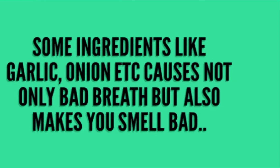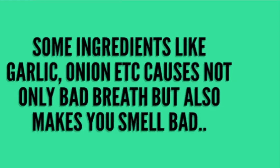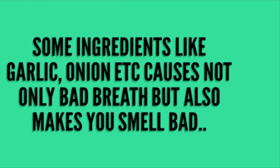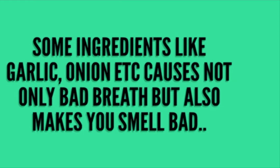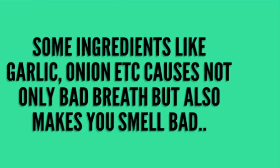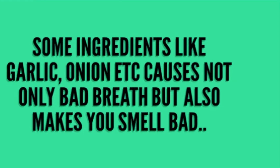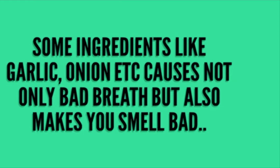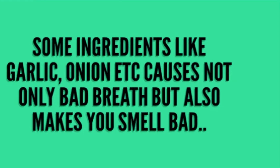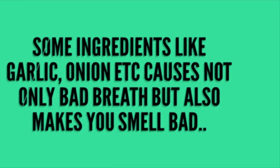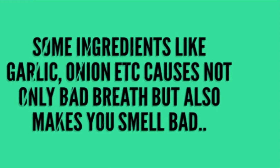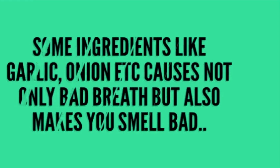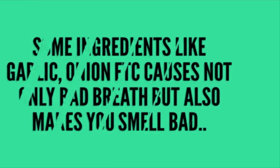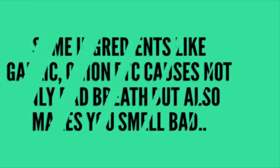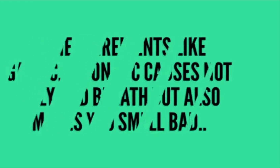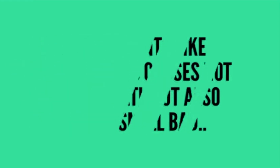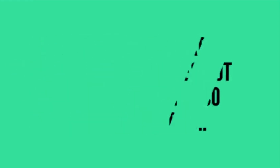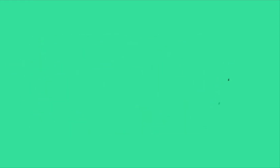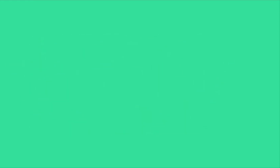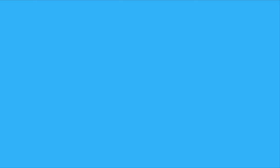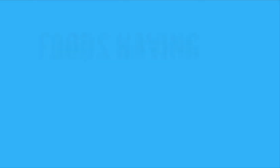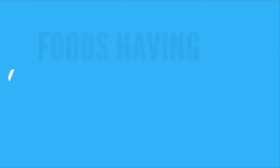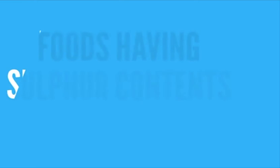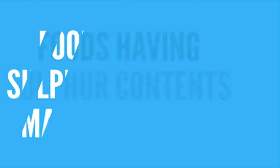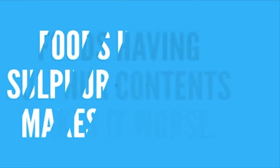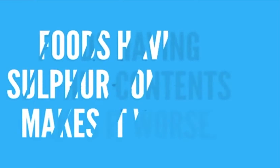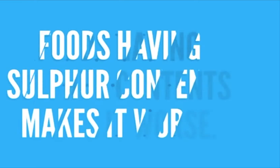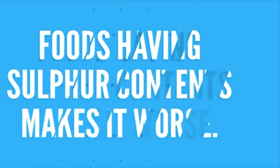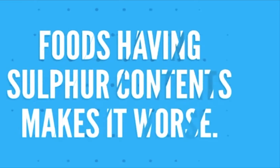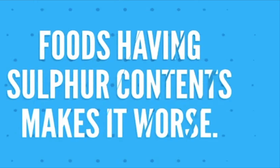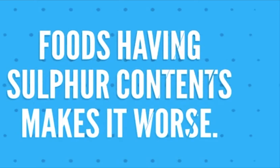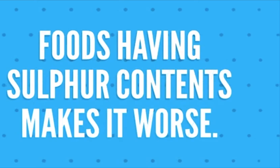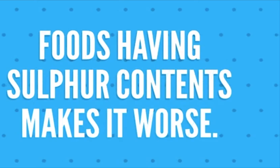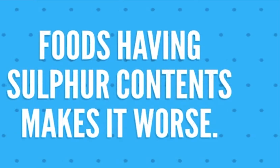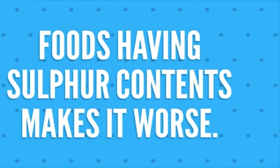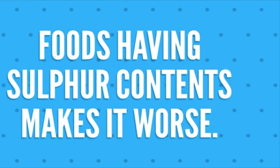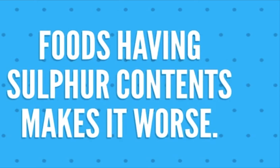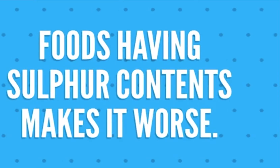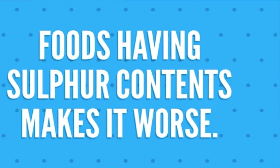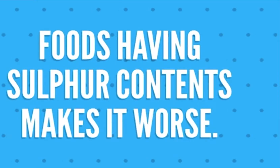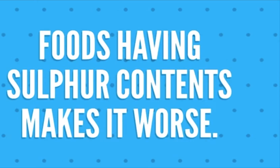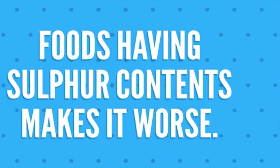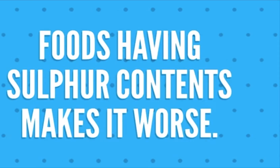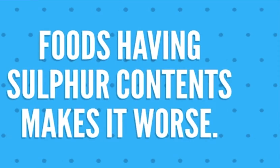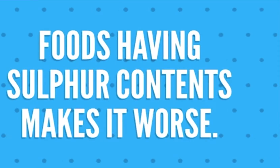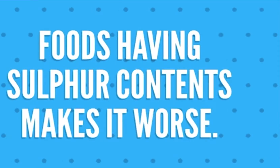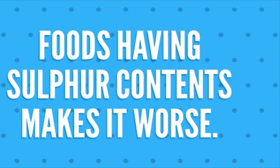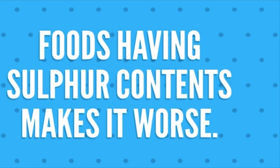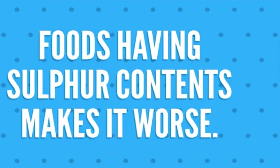smell really bad and foods which contain sulfur they really make it worse they garlic